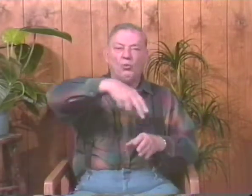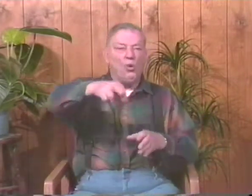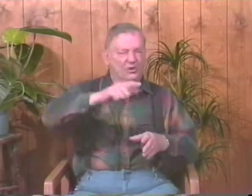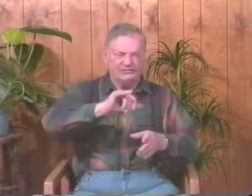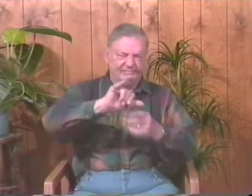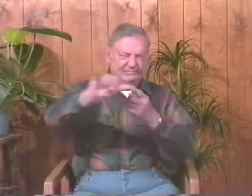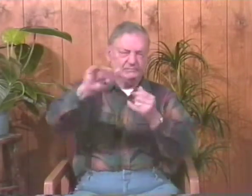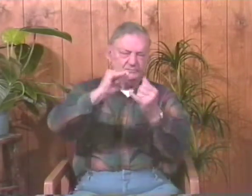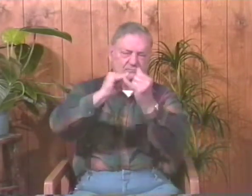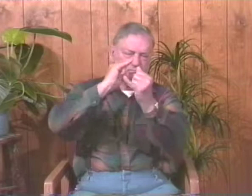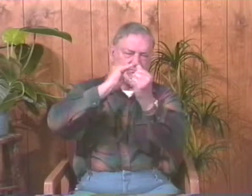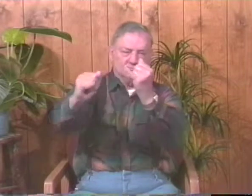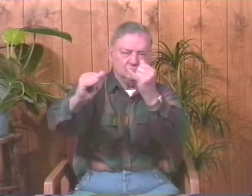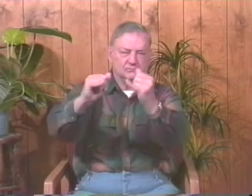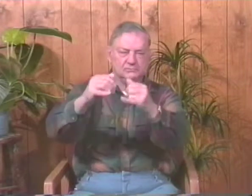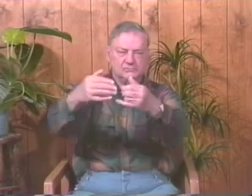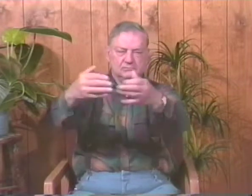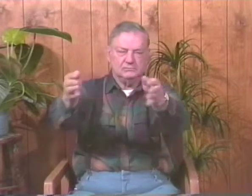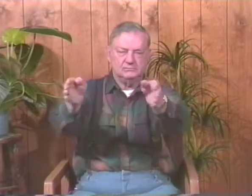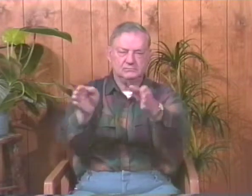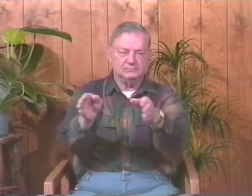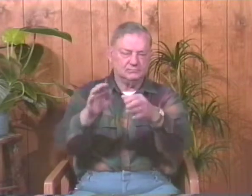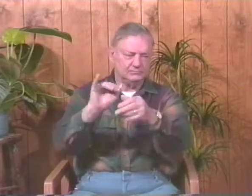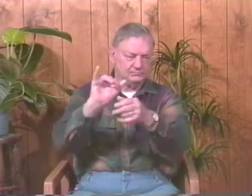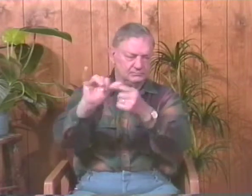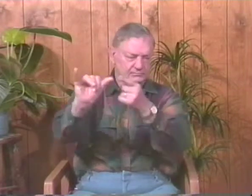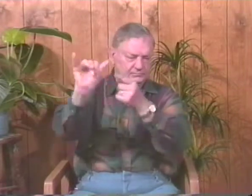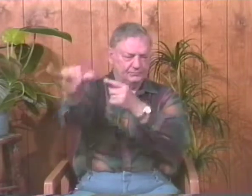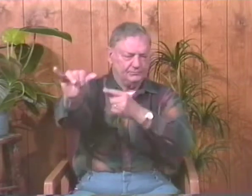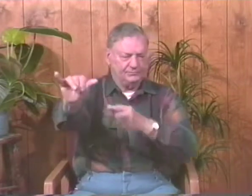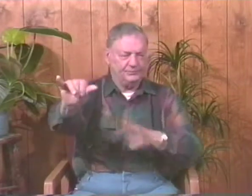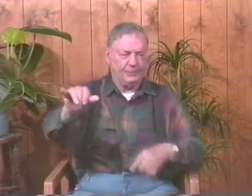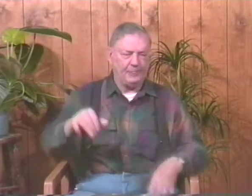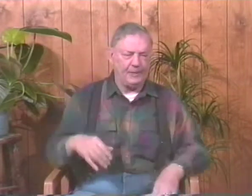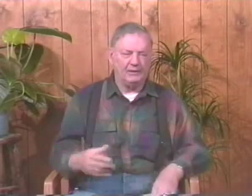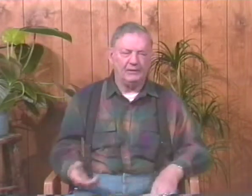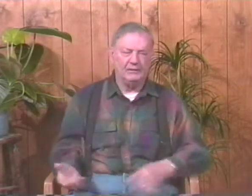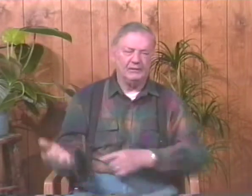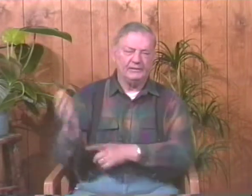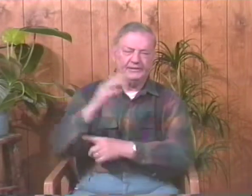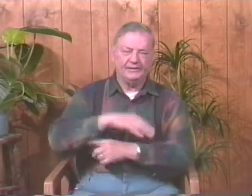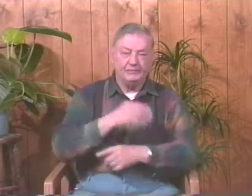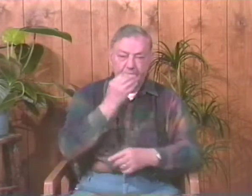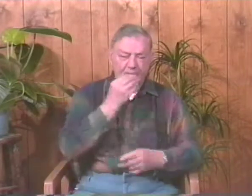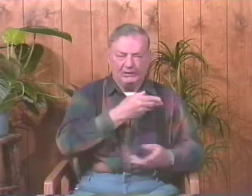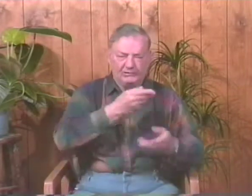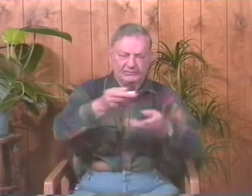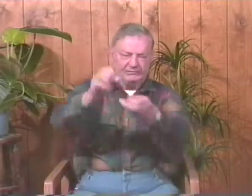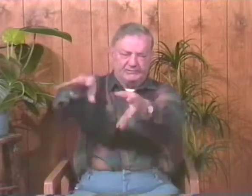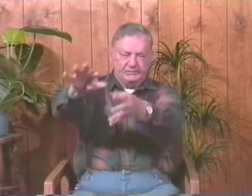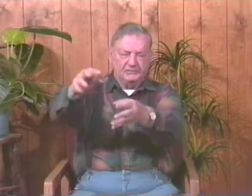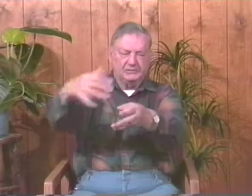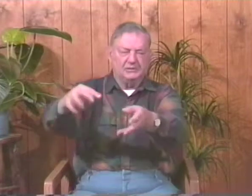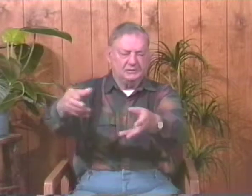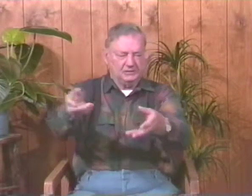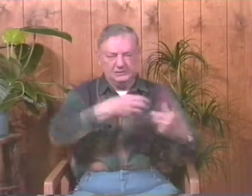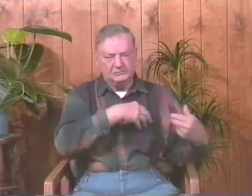And stay away from me. So I want you to go down to the last part of the room. And you boys just stay down there. So they would bring us some